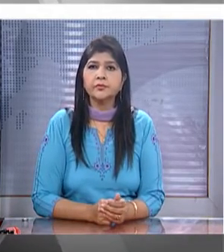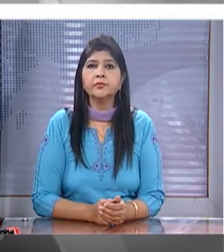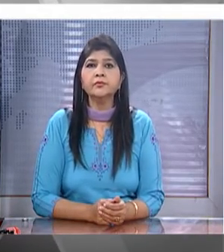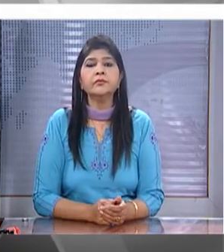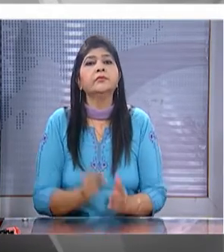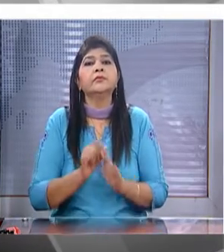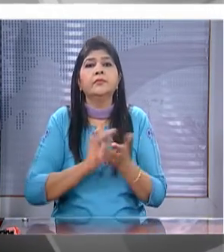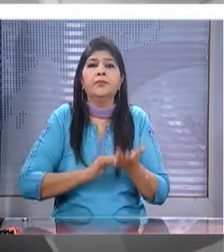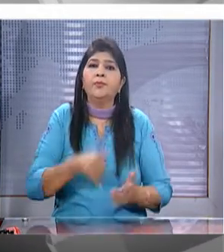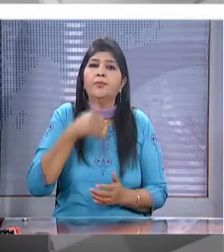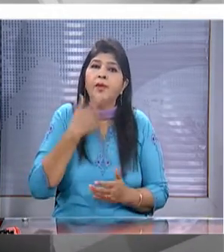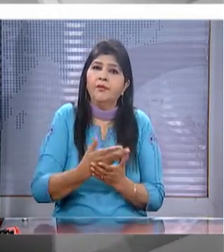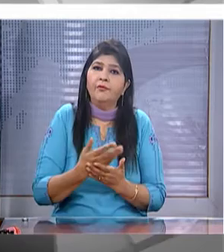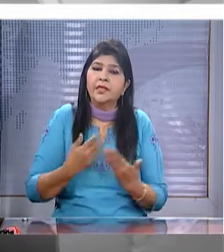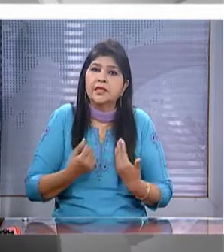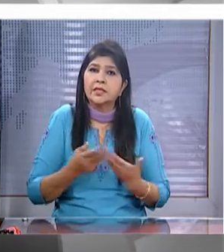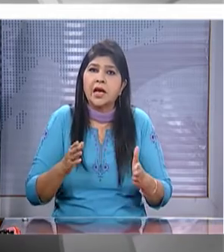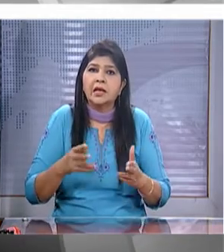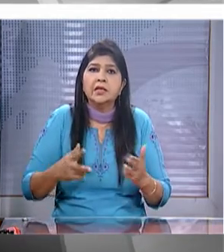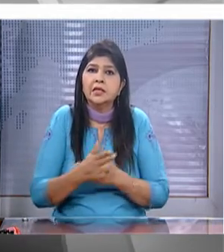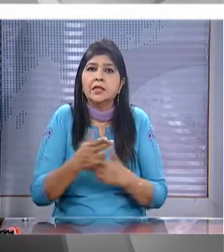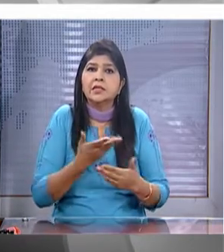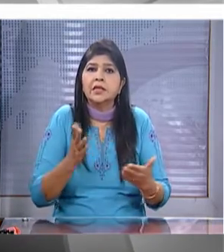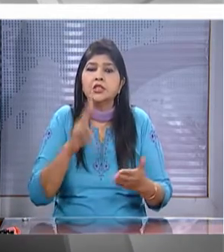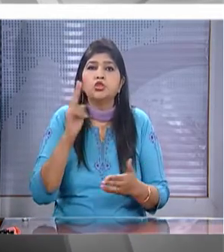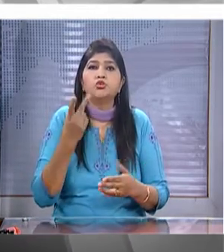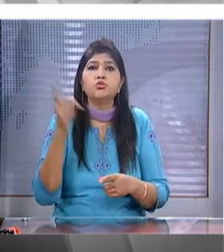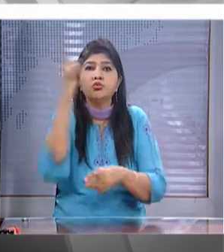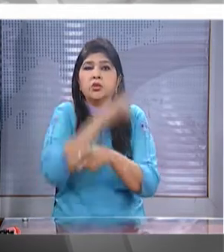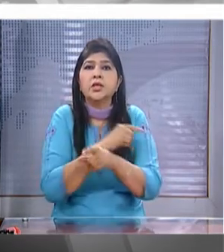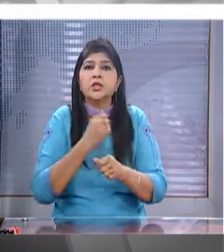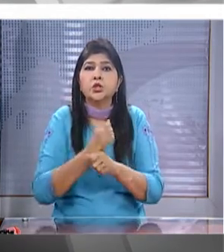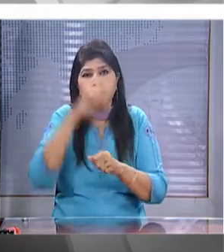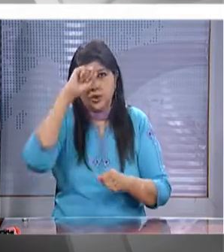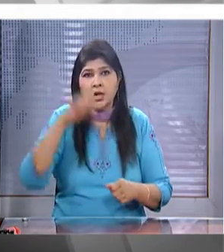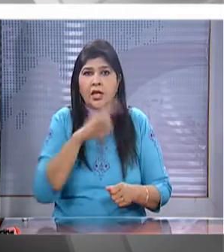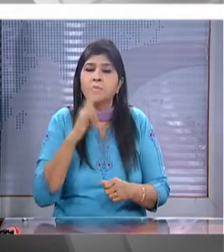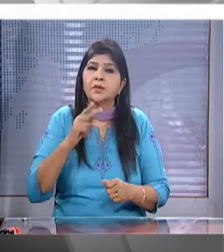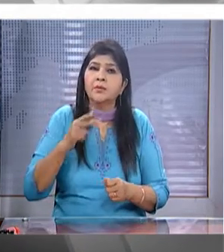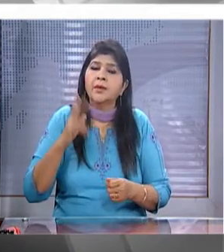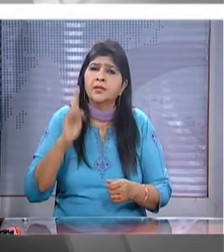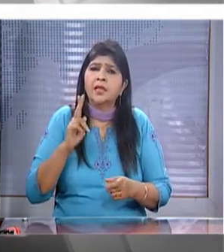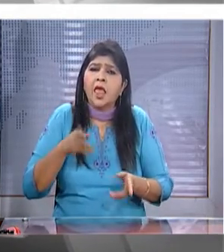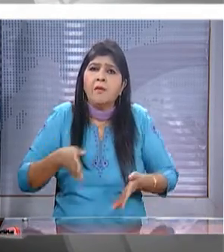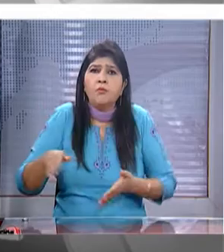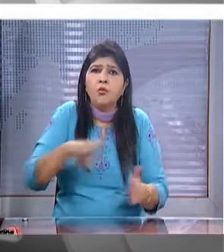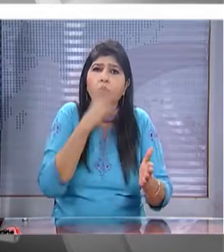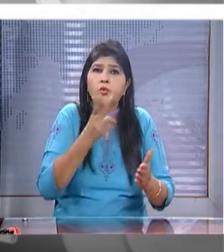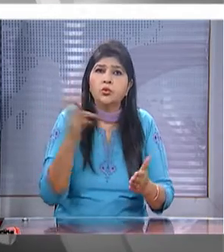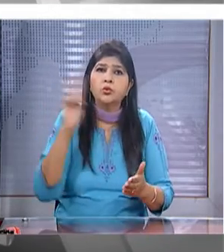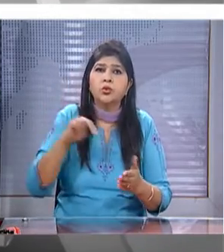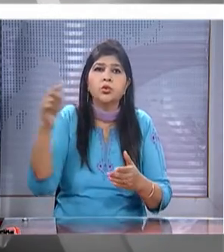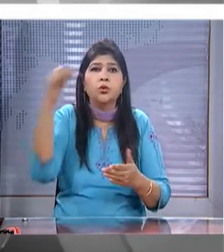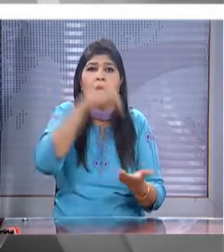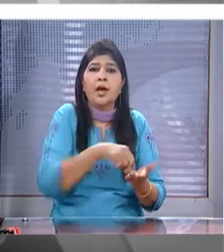prime minister narendra modhi will begin his two-day gujarat visit by holding a road show in surat after arriving in